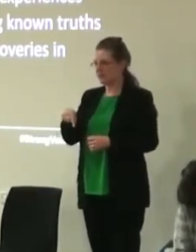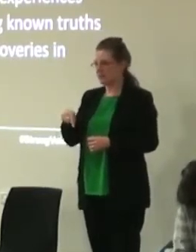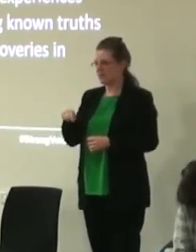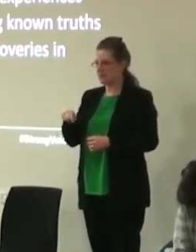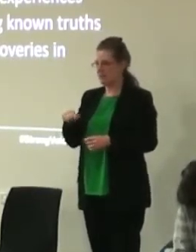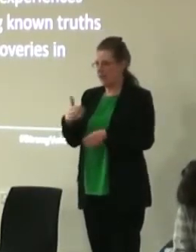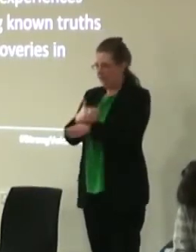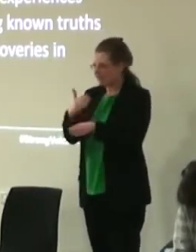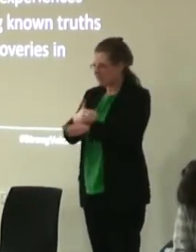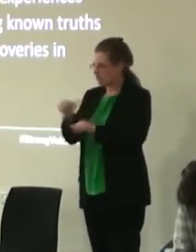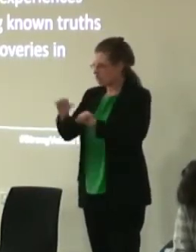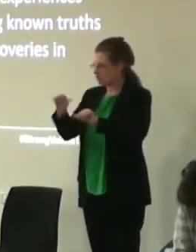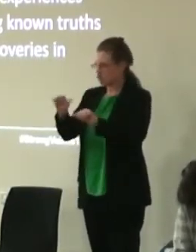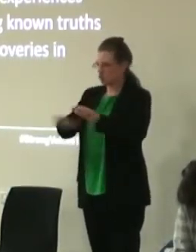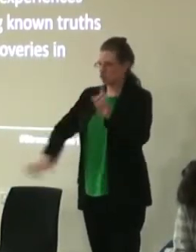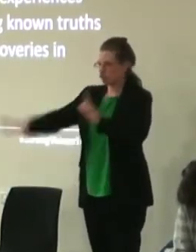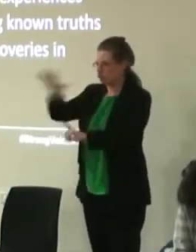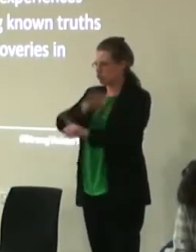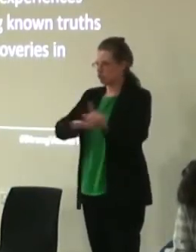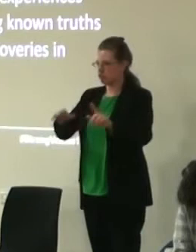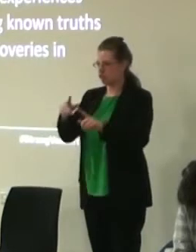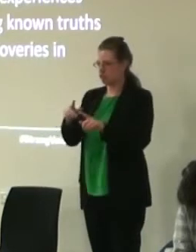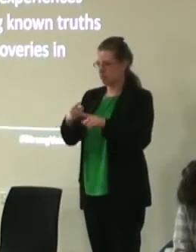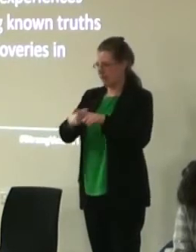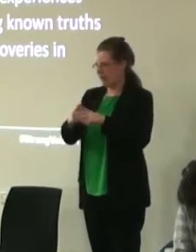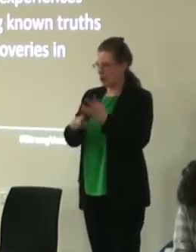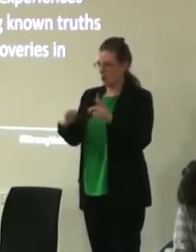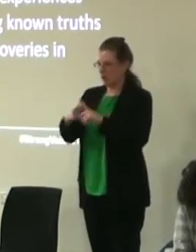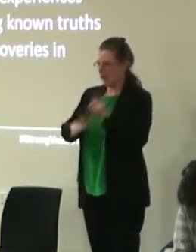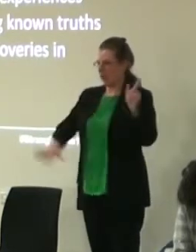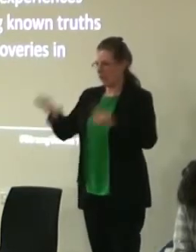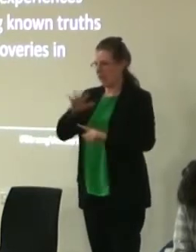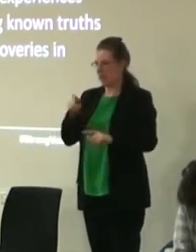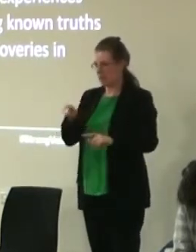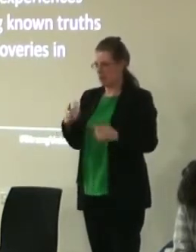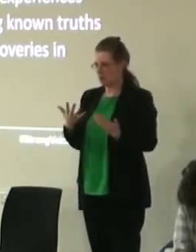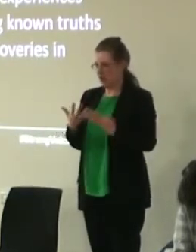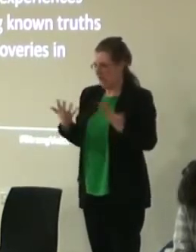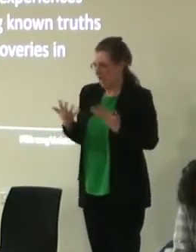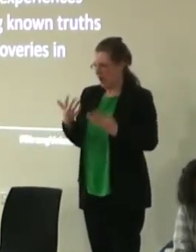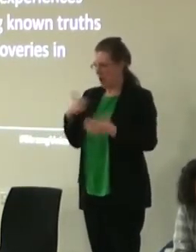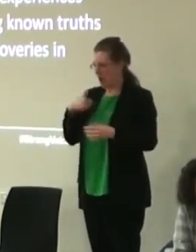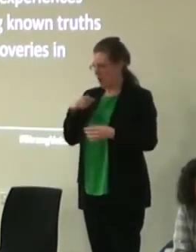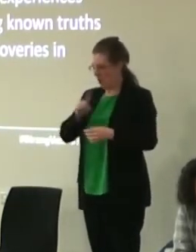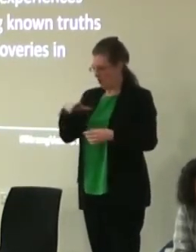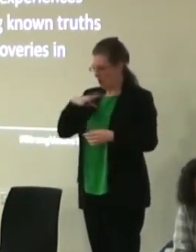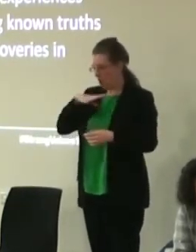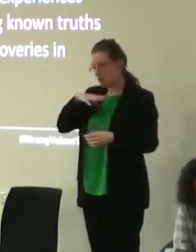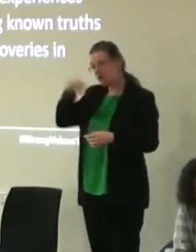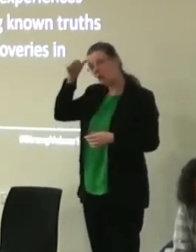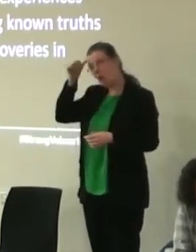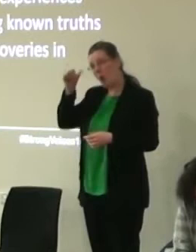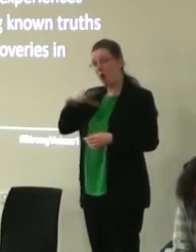activity that's happening across the country you know, Strong Voices is just a snippet of it but how can we build on what we all already knew and had learned